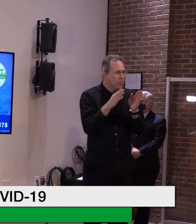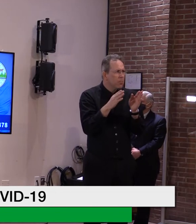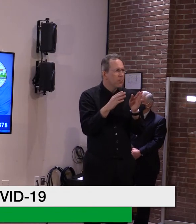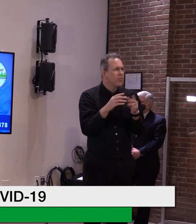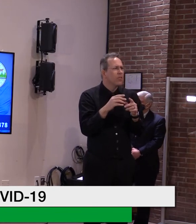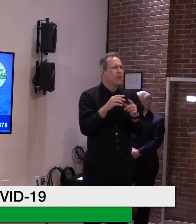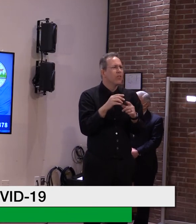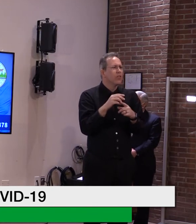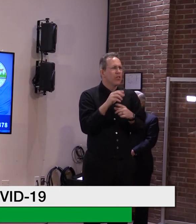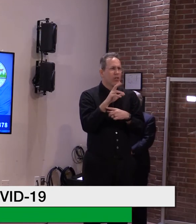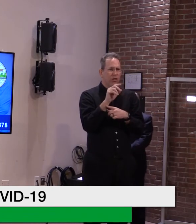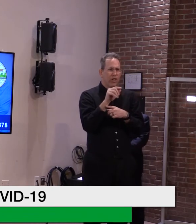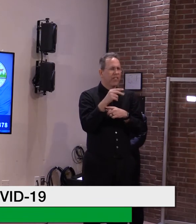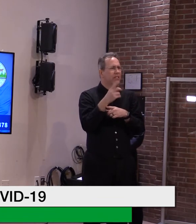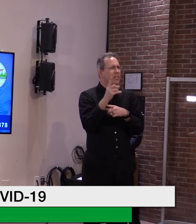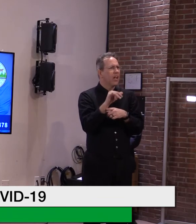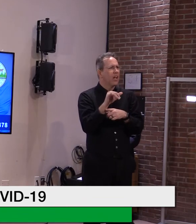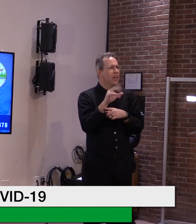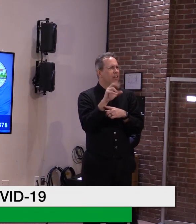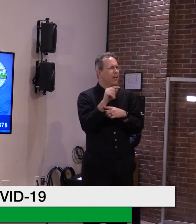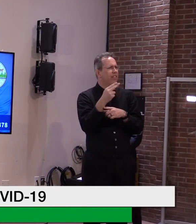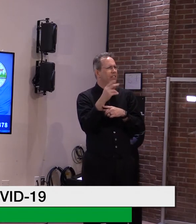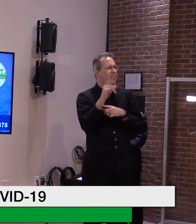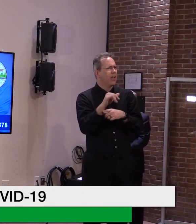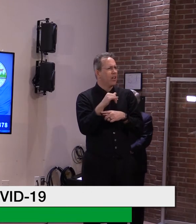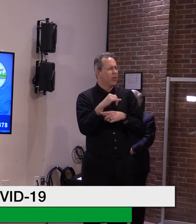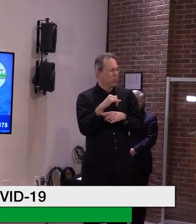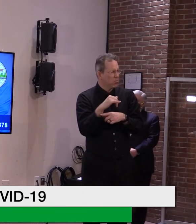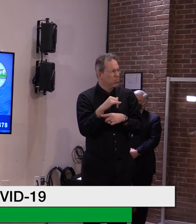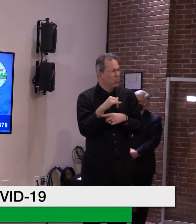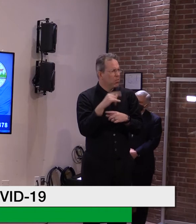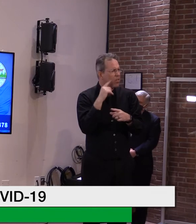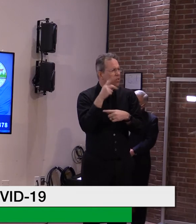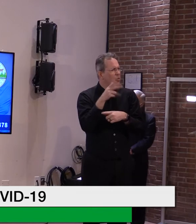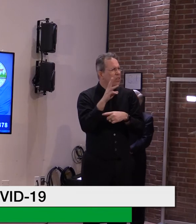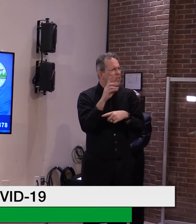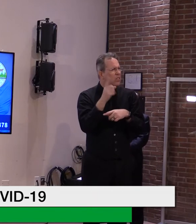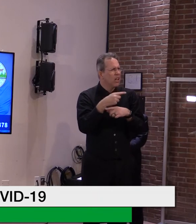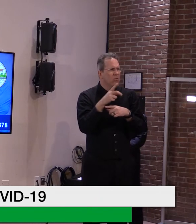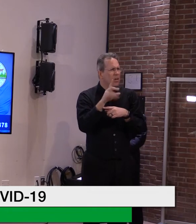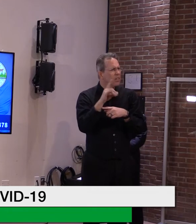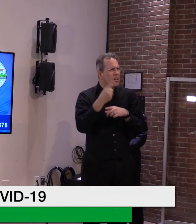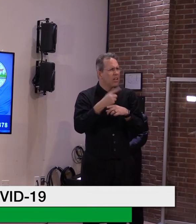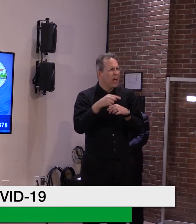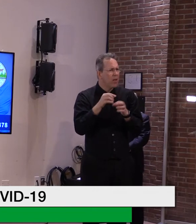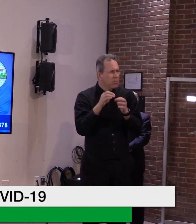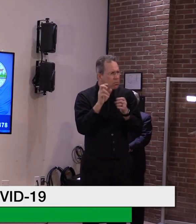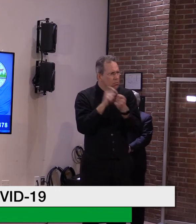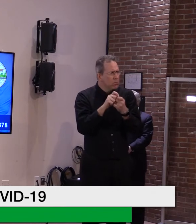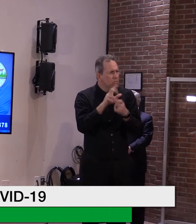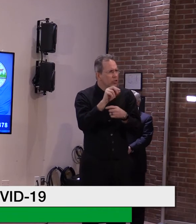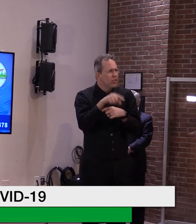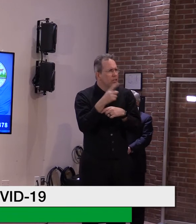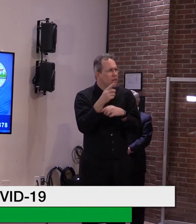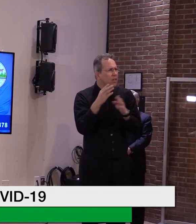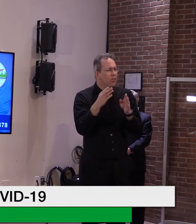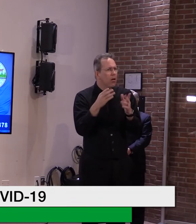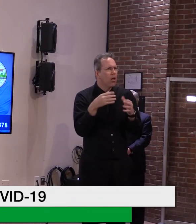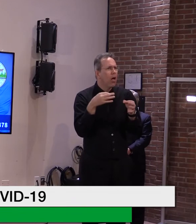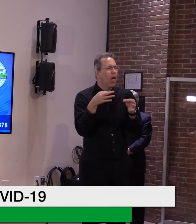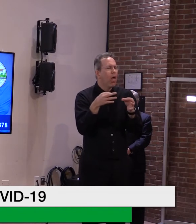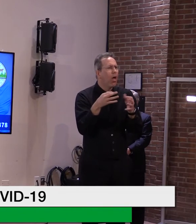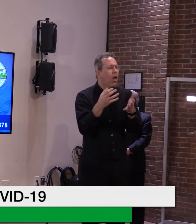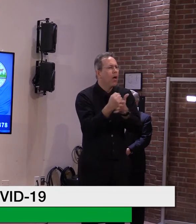less than, you know, uh, farther into the month than would have, uh, allowed for a 28 gap